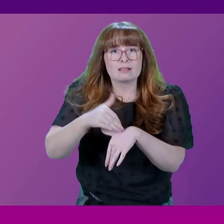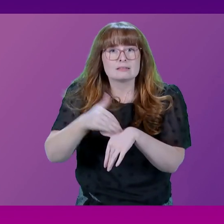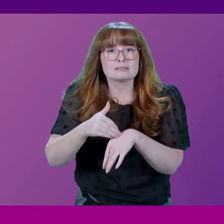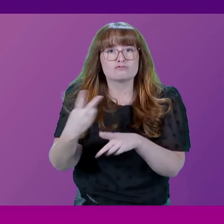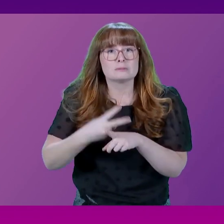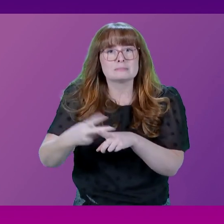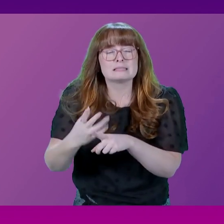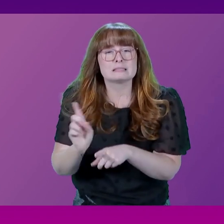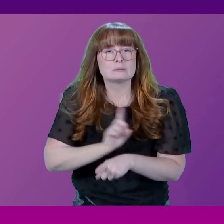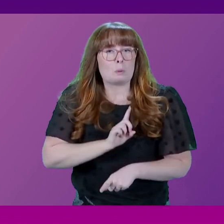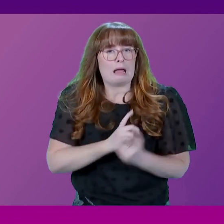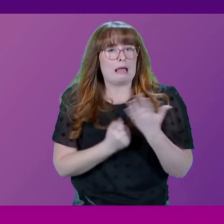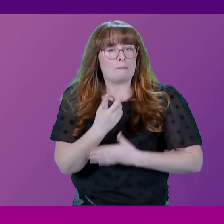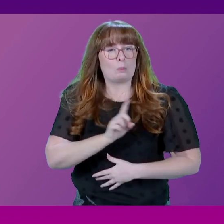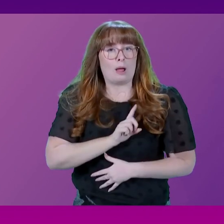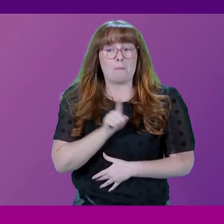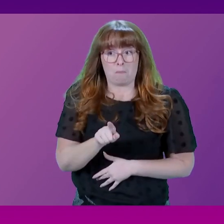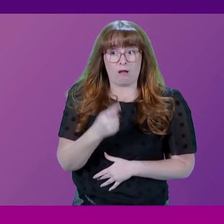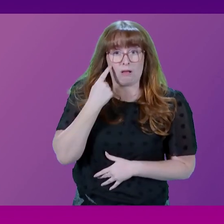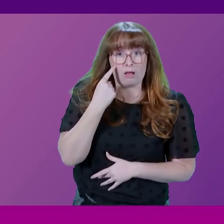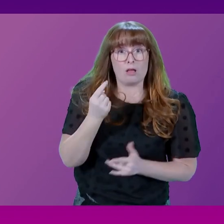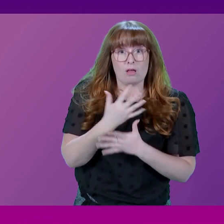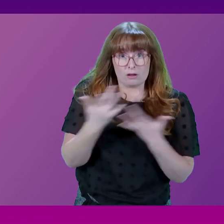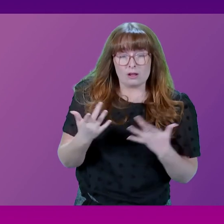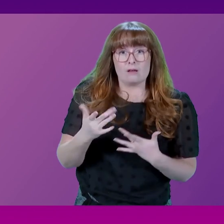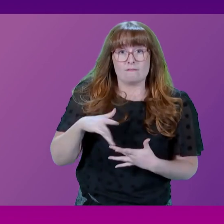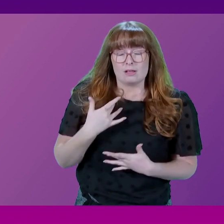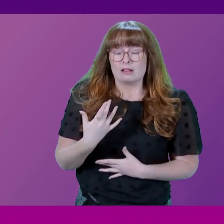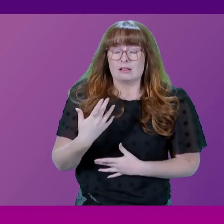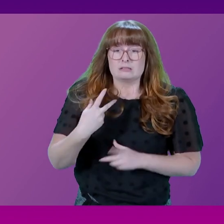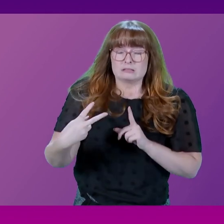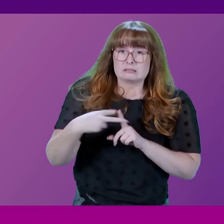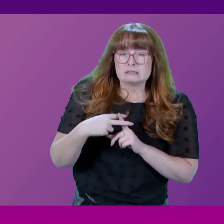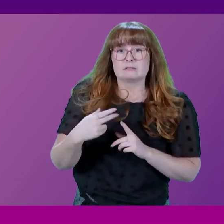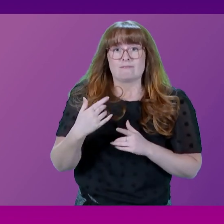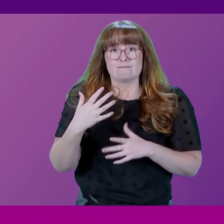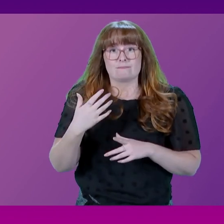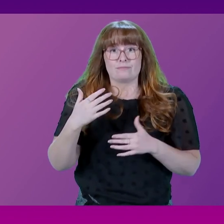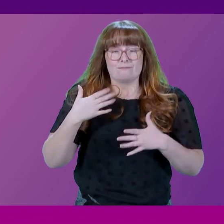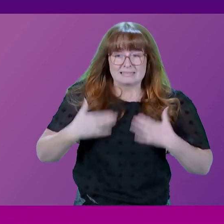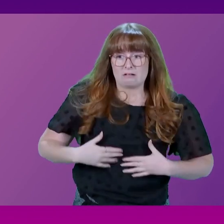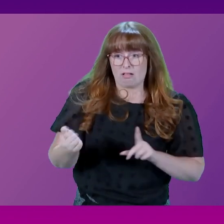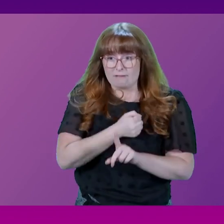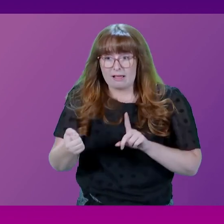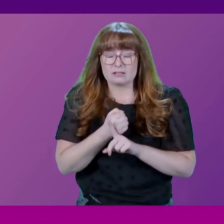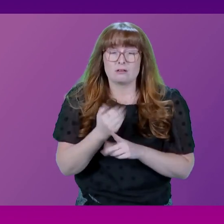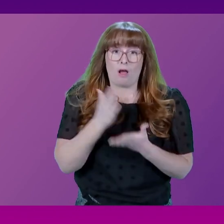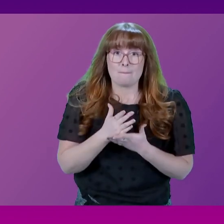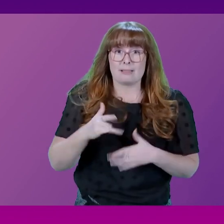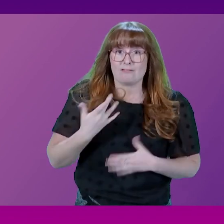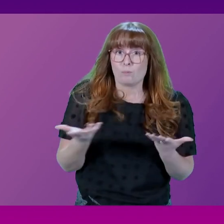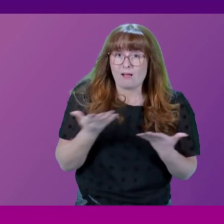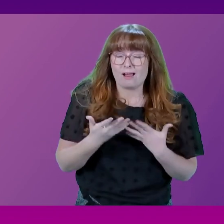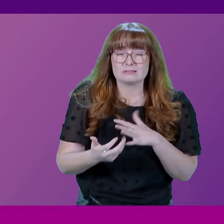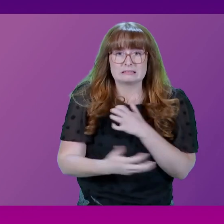but it found that of those men experiencing repeat physical violence in Scotland, they live in deprived areas, have experienced